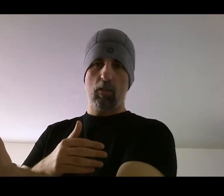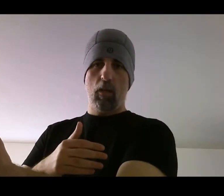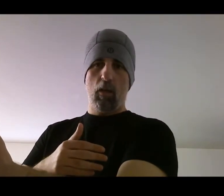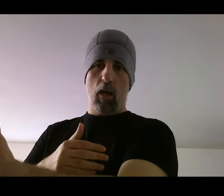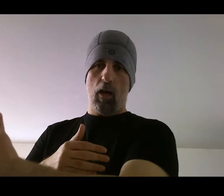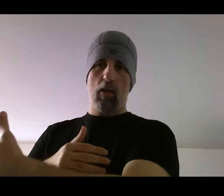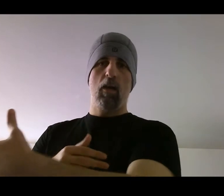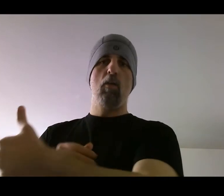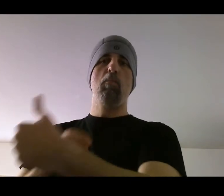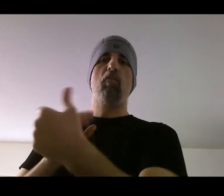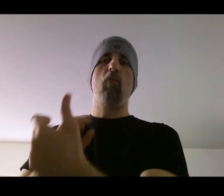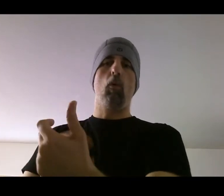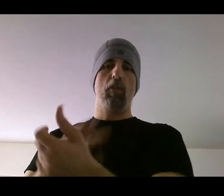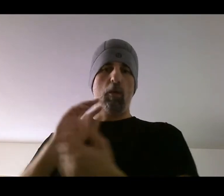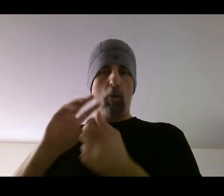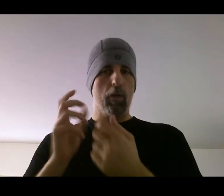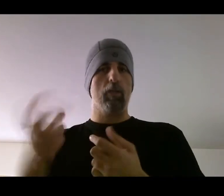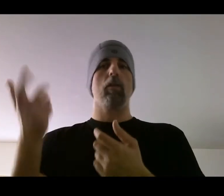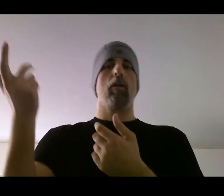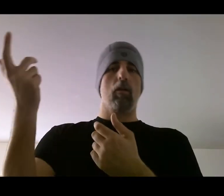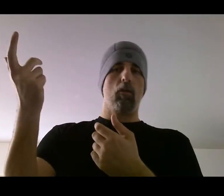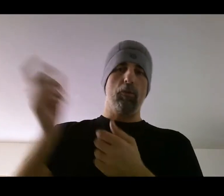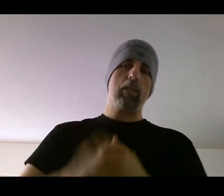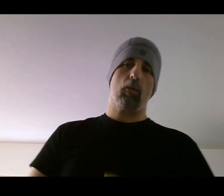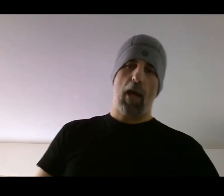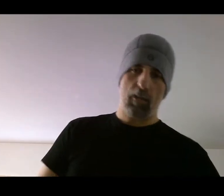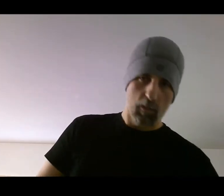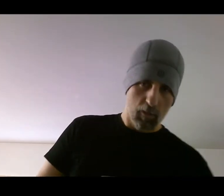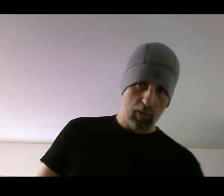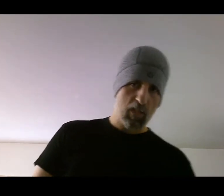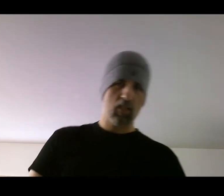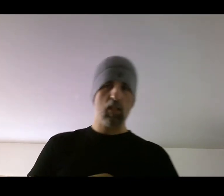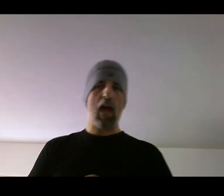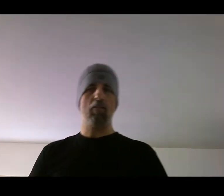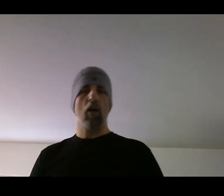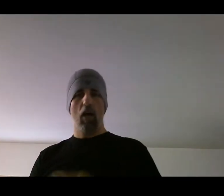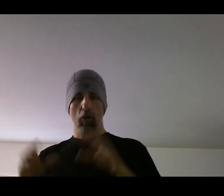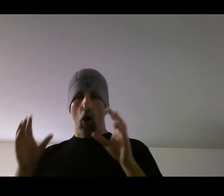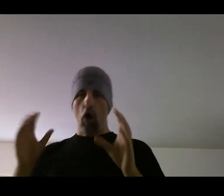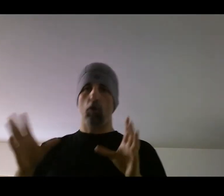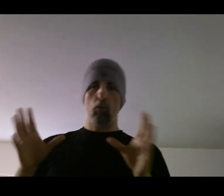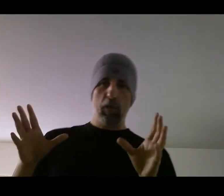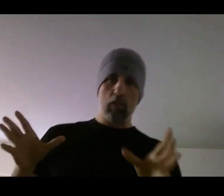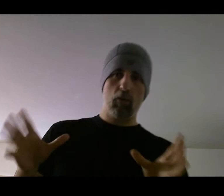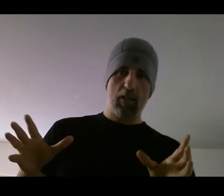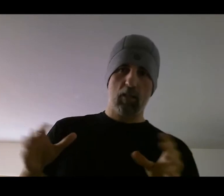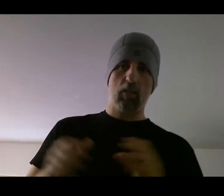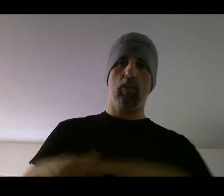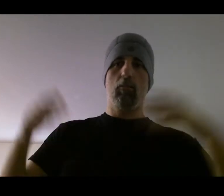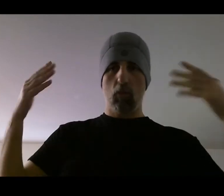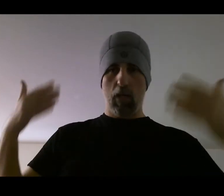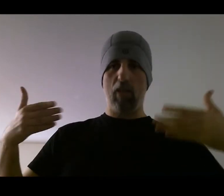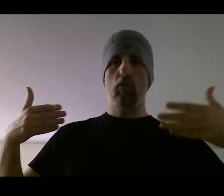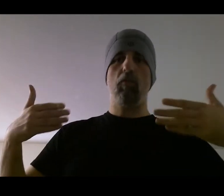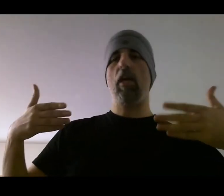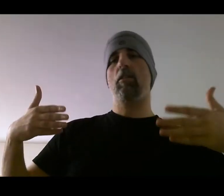before the opponent recorrects. Like they still have an auto recorrect system to get you facing